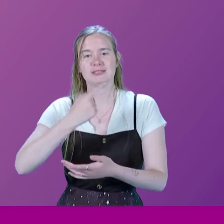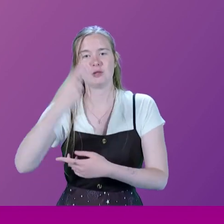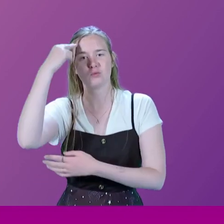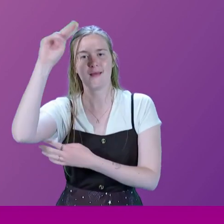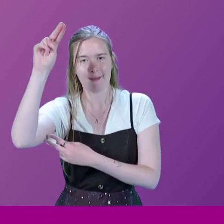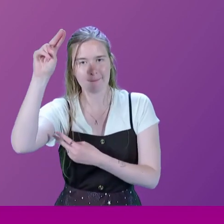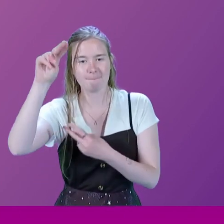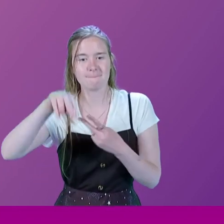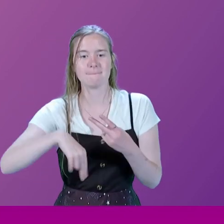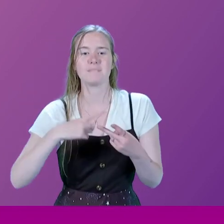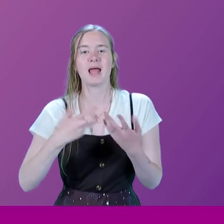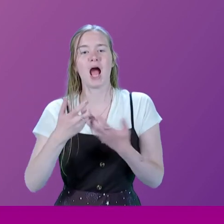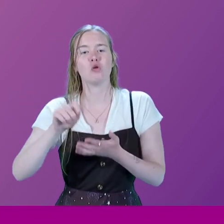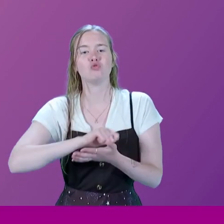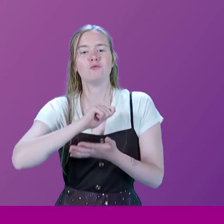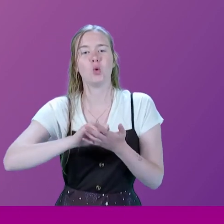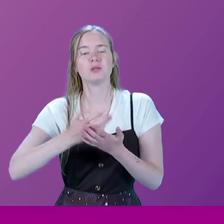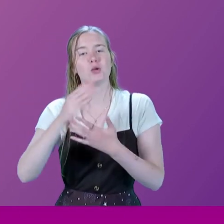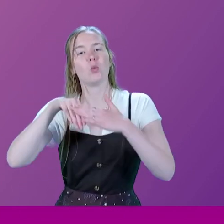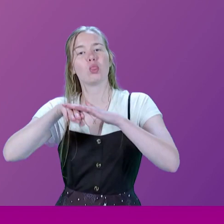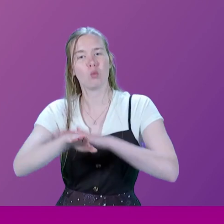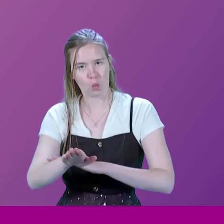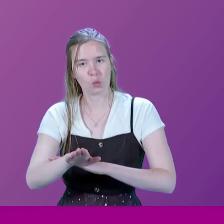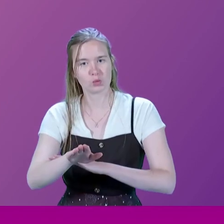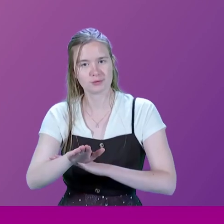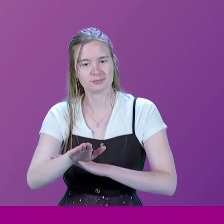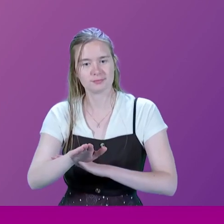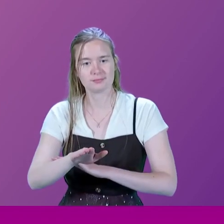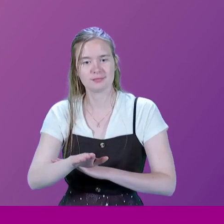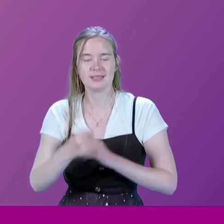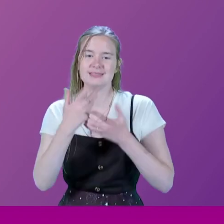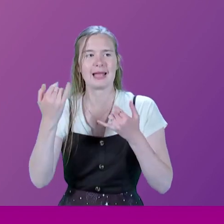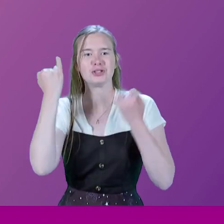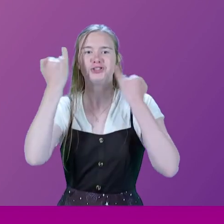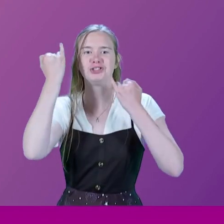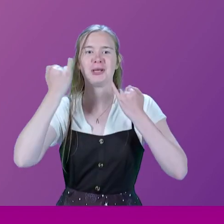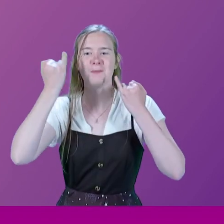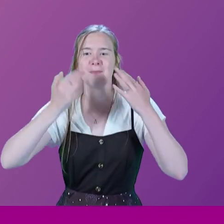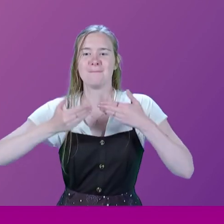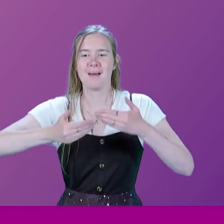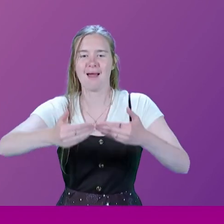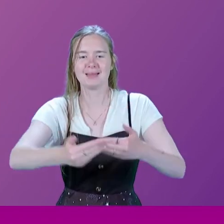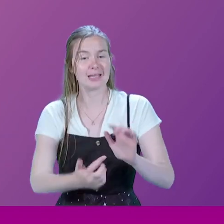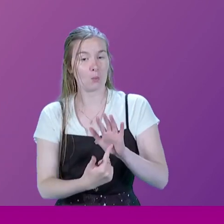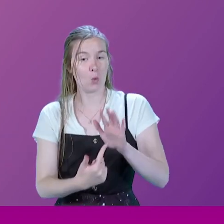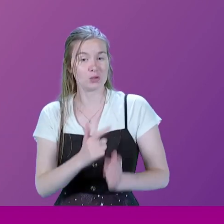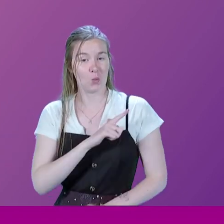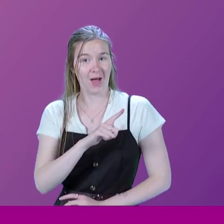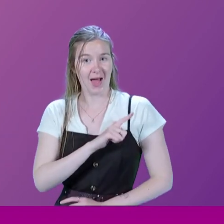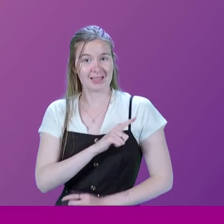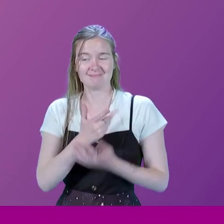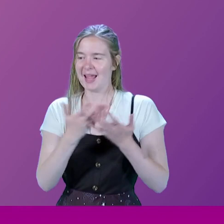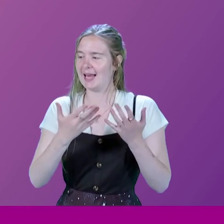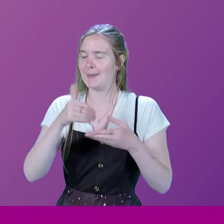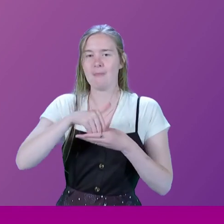name and the way you're voting and you go through. It's like coming out of a sheet pen. Why does this matter? Because any